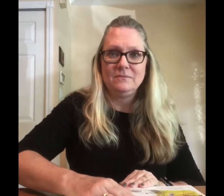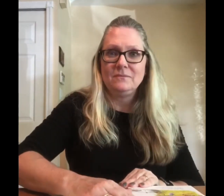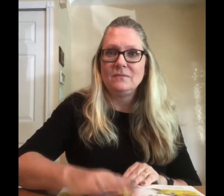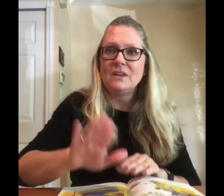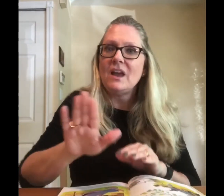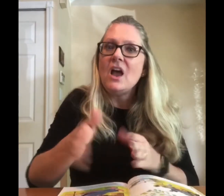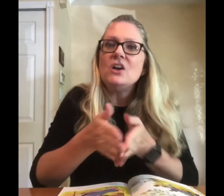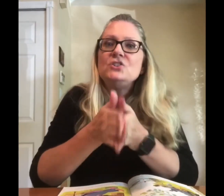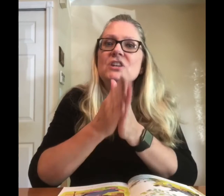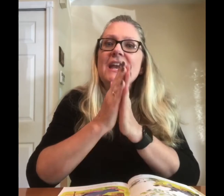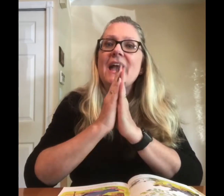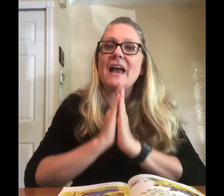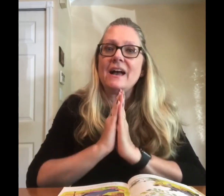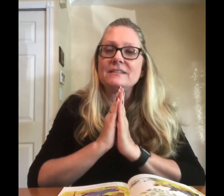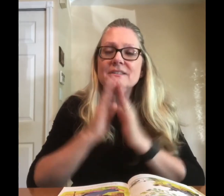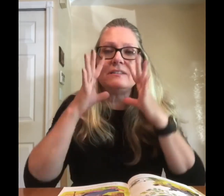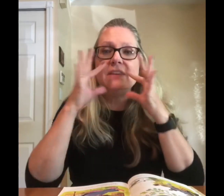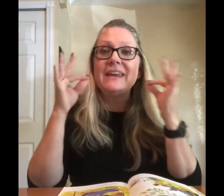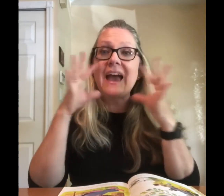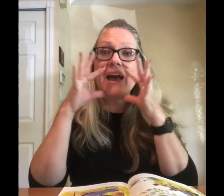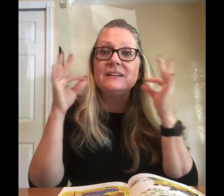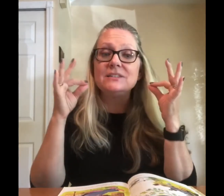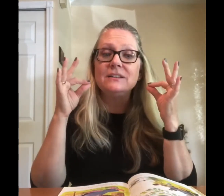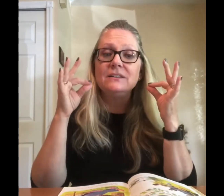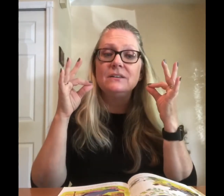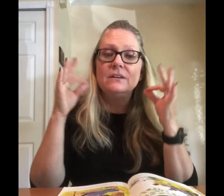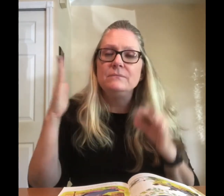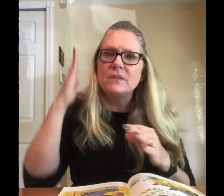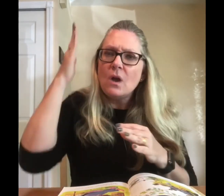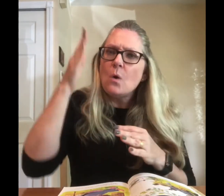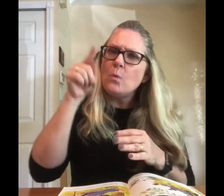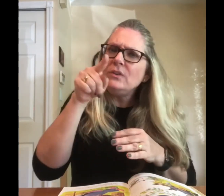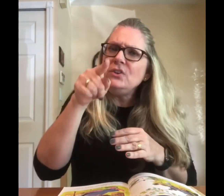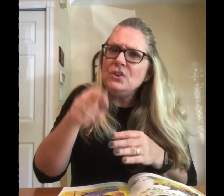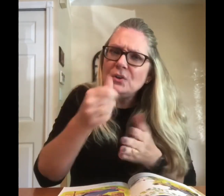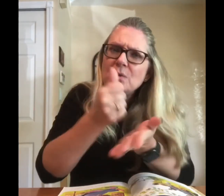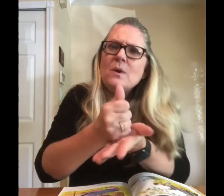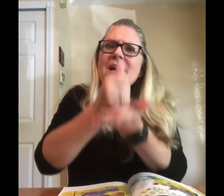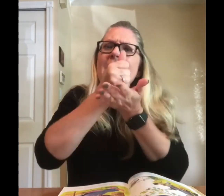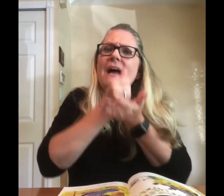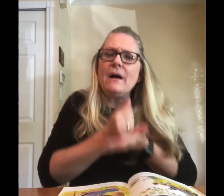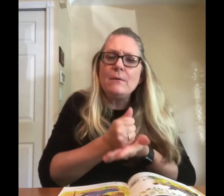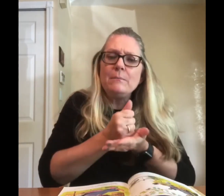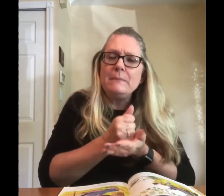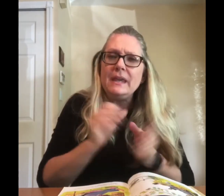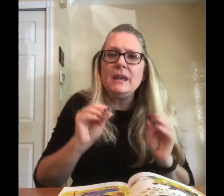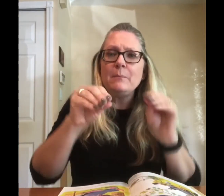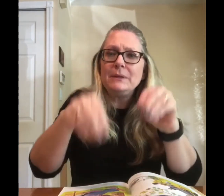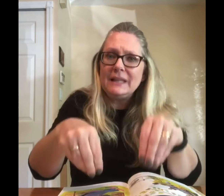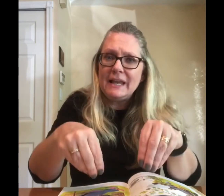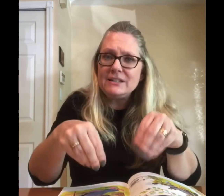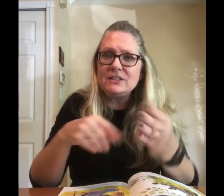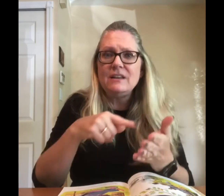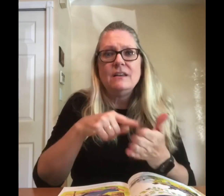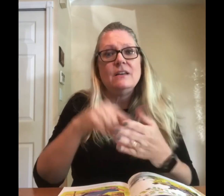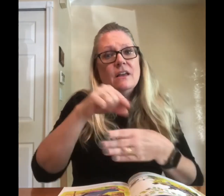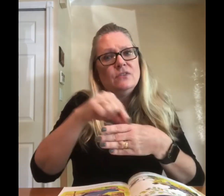She asked the cat. Will you help me plant this